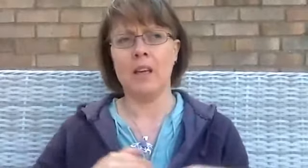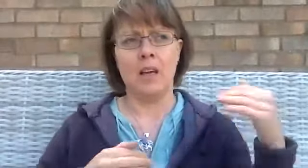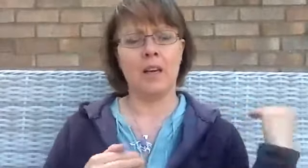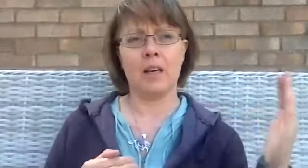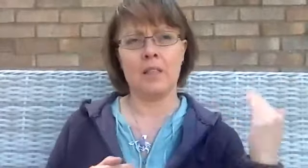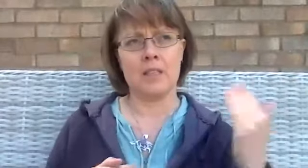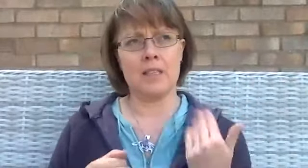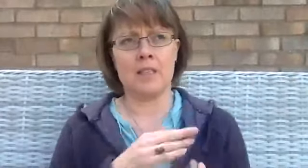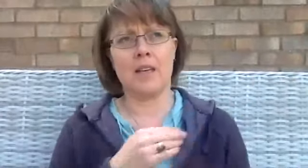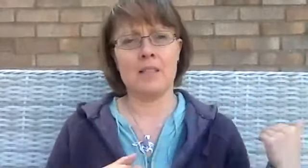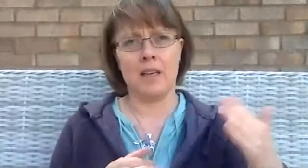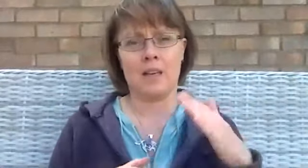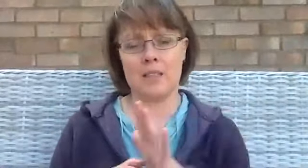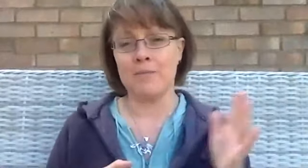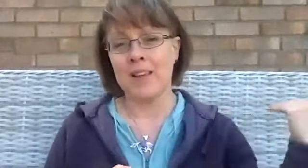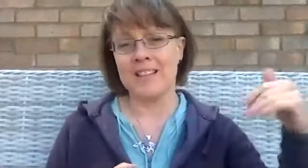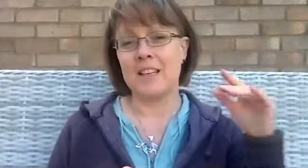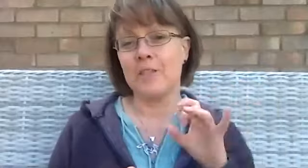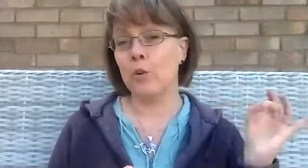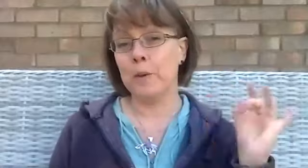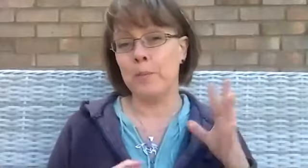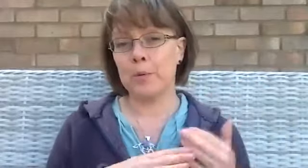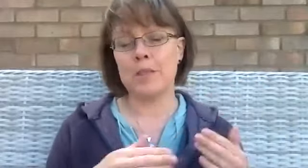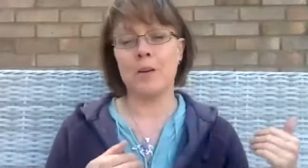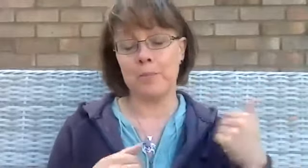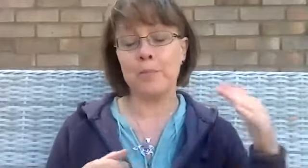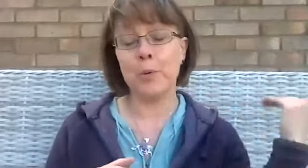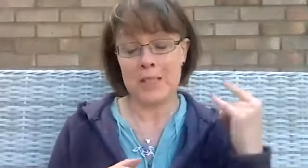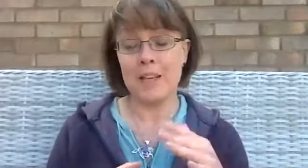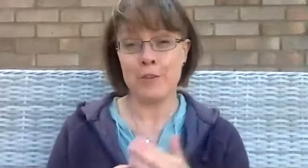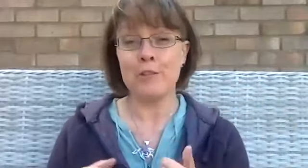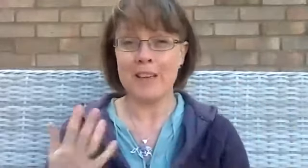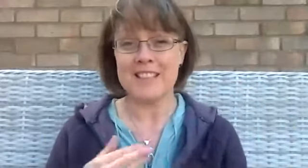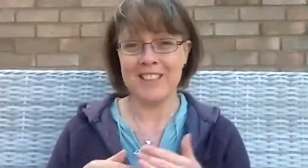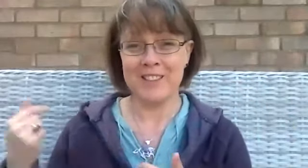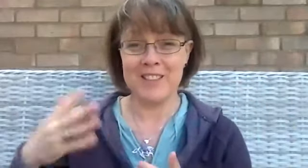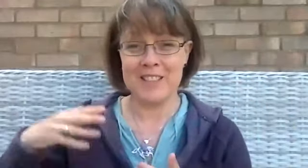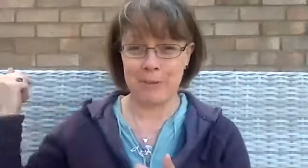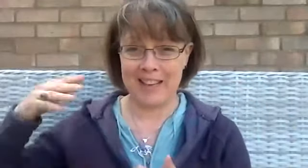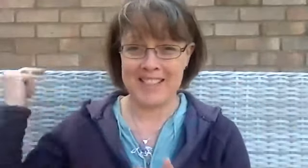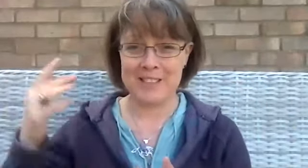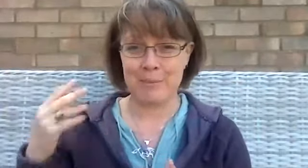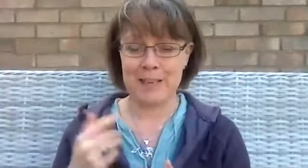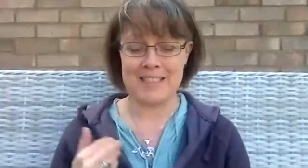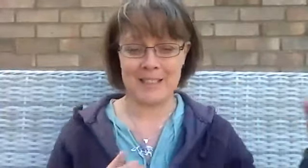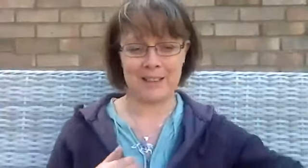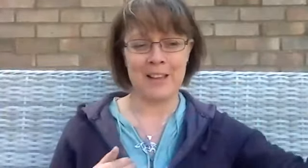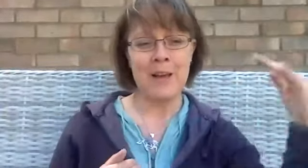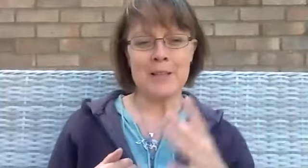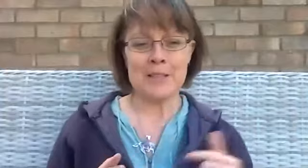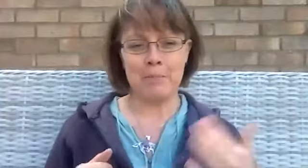is all been brought both here for a reason onto this planet on the planet earth so